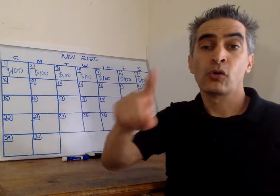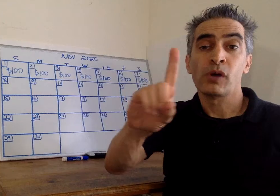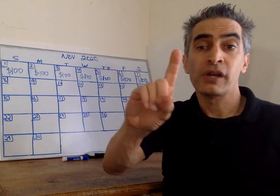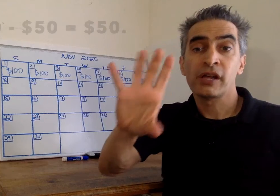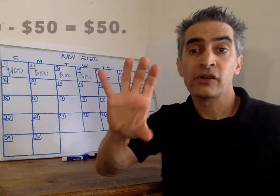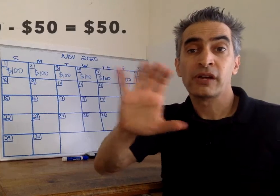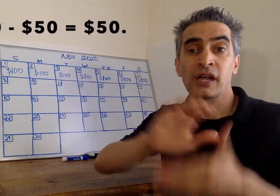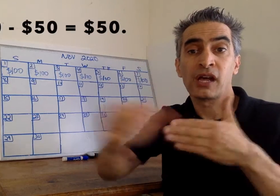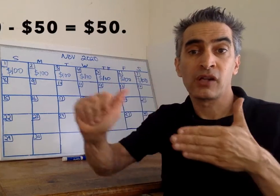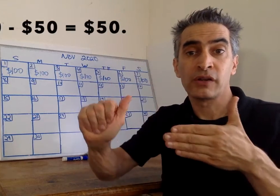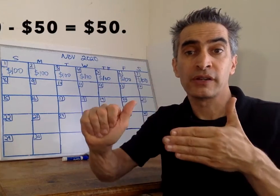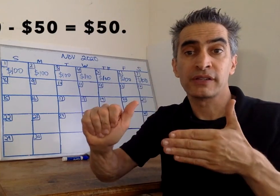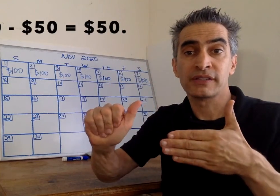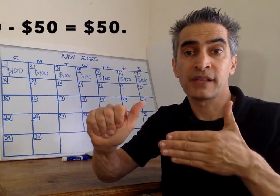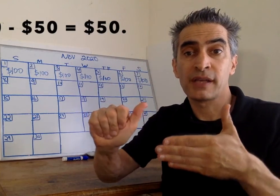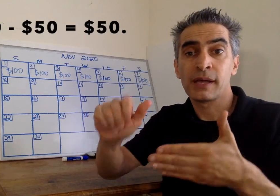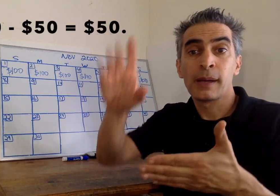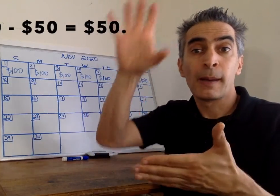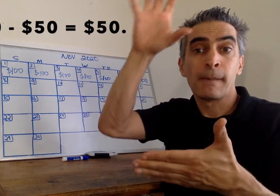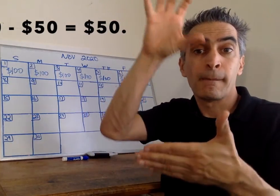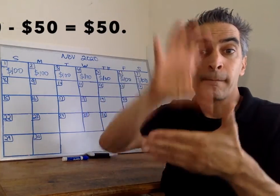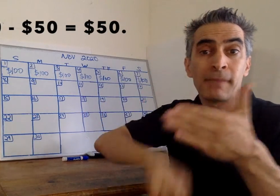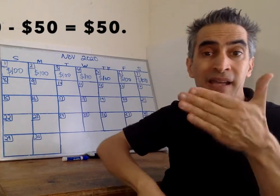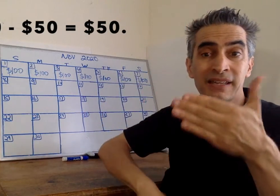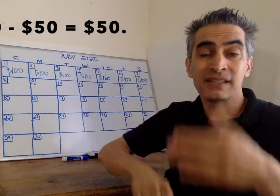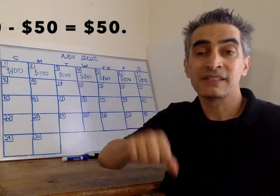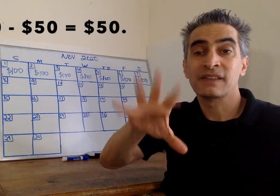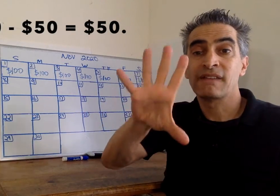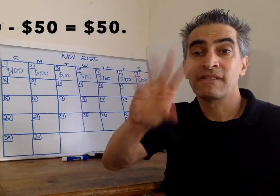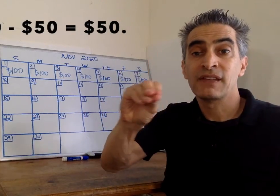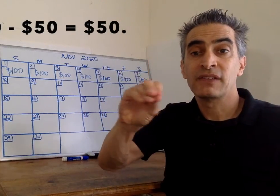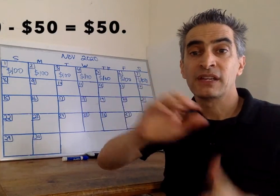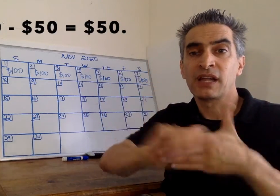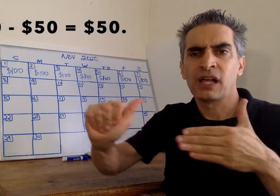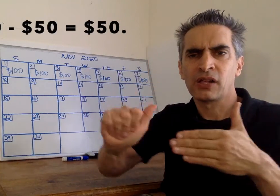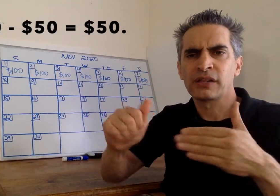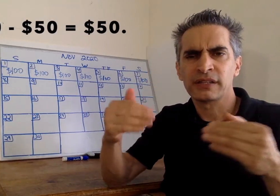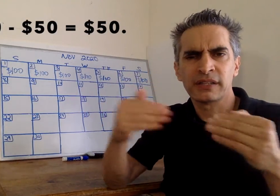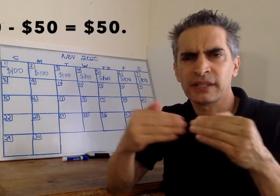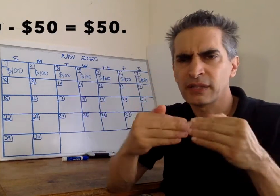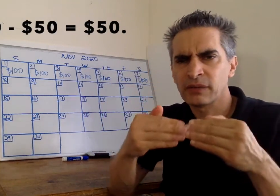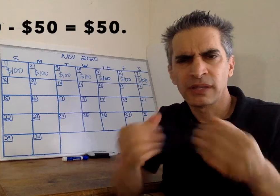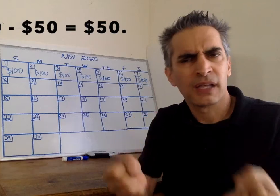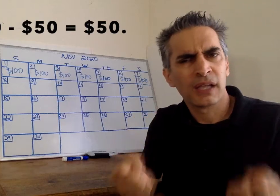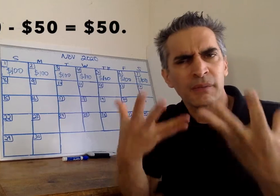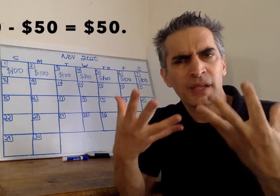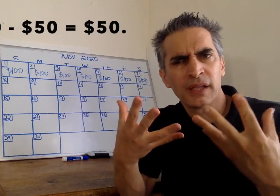minus $50, which equals $50.